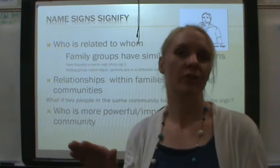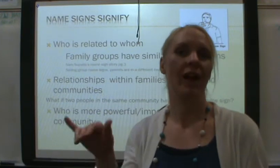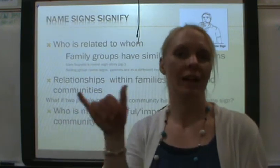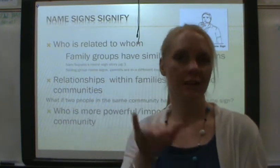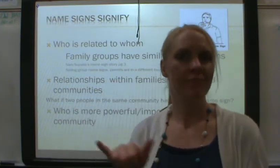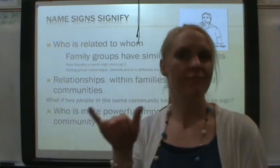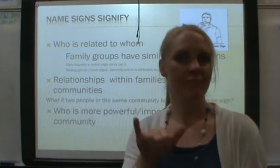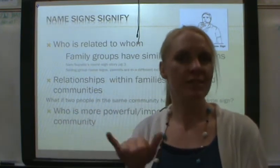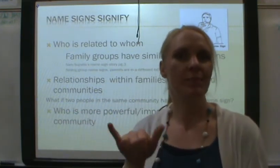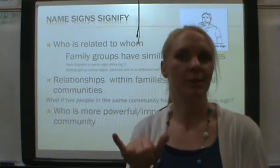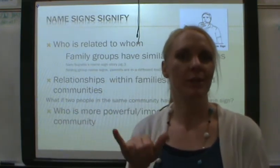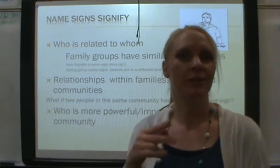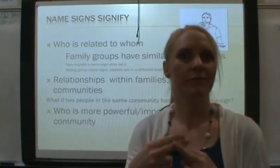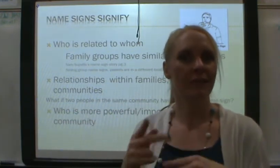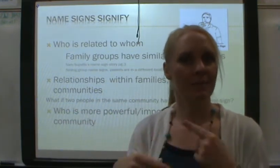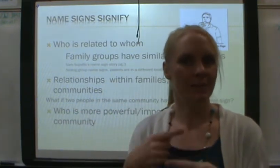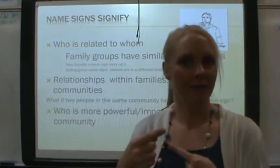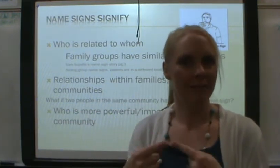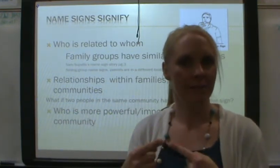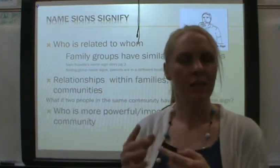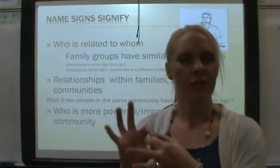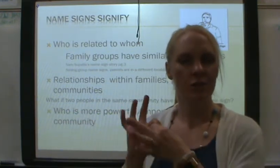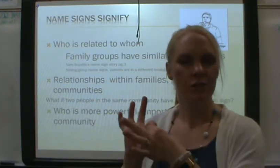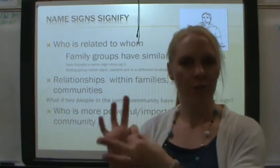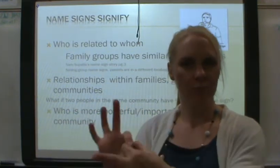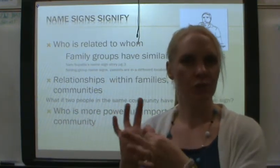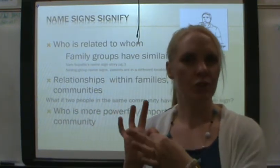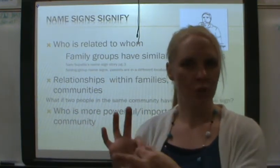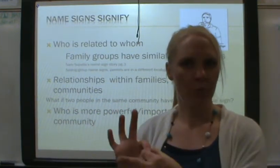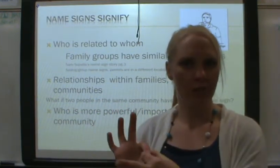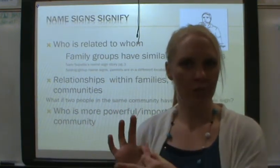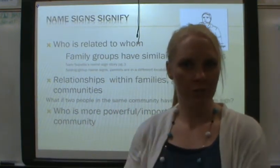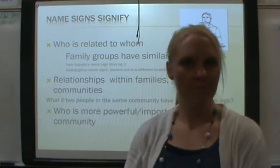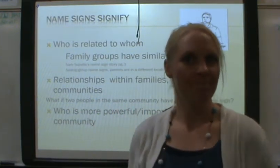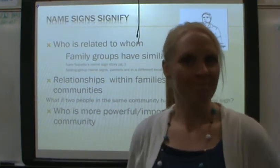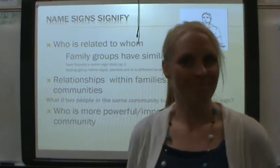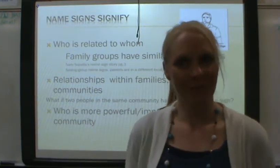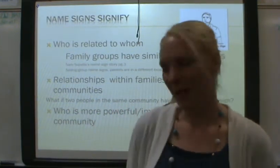have had similar name signs. Just so, to show relation. Okay?